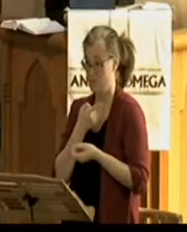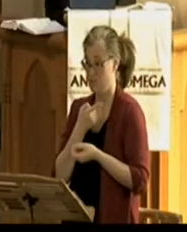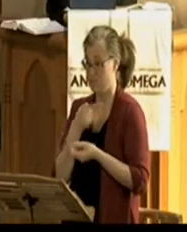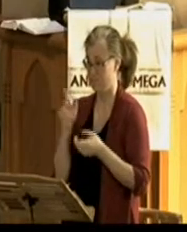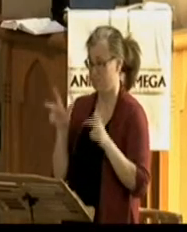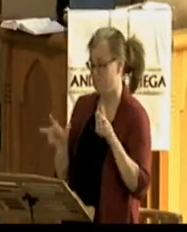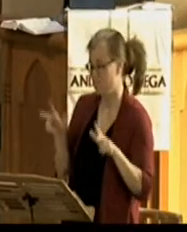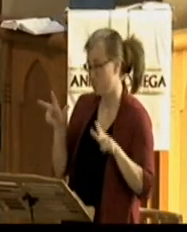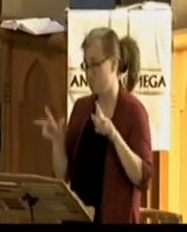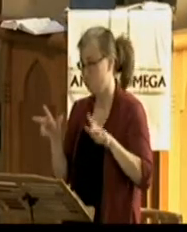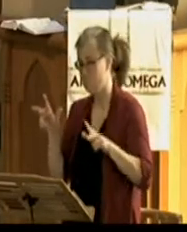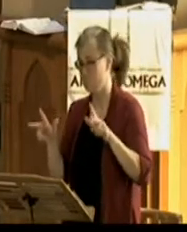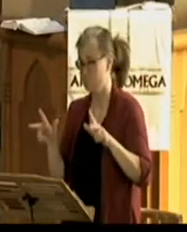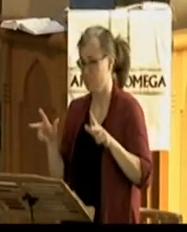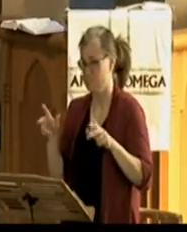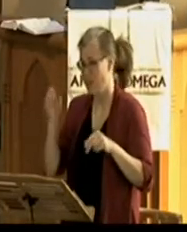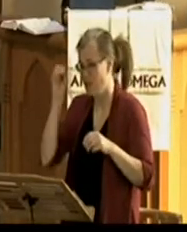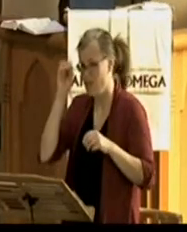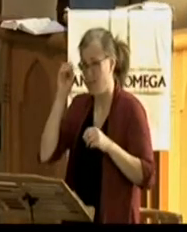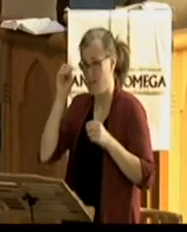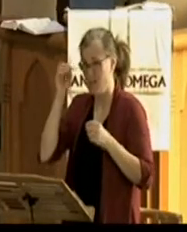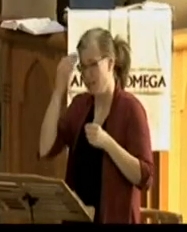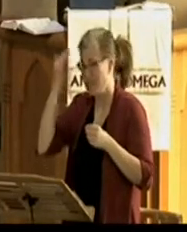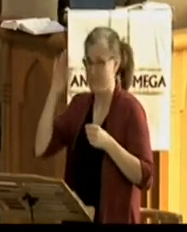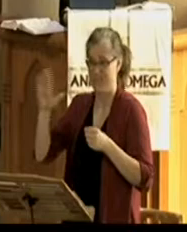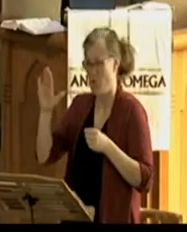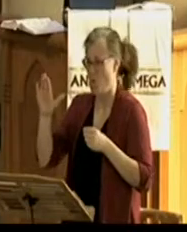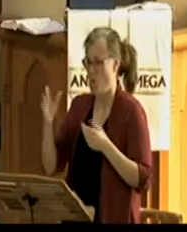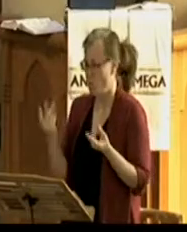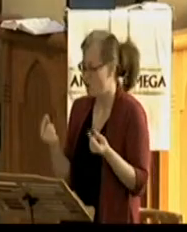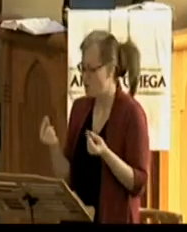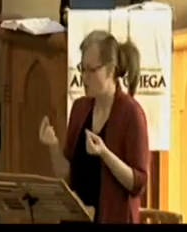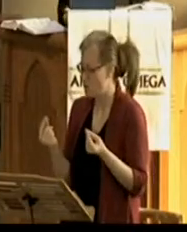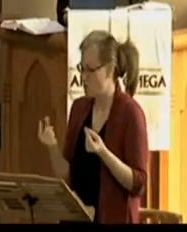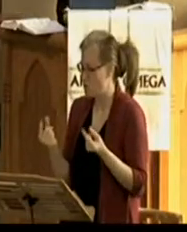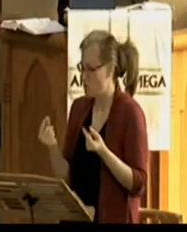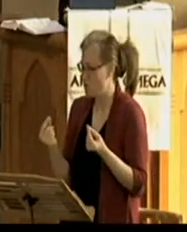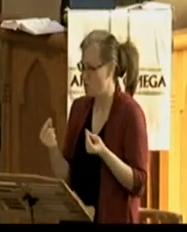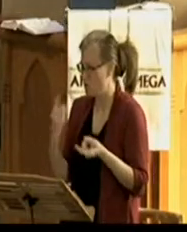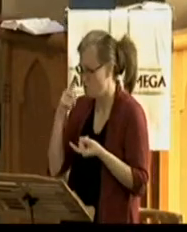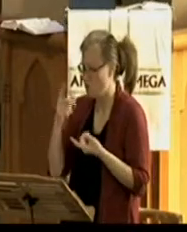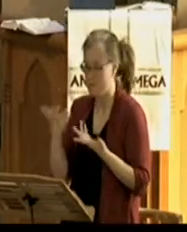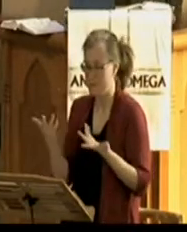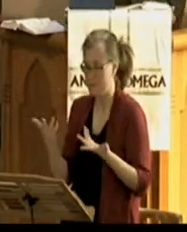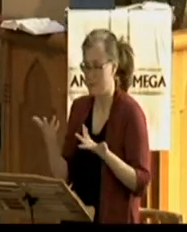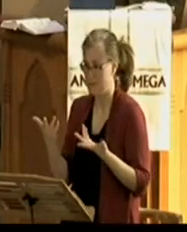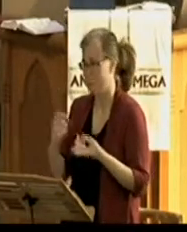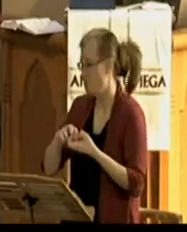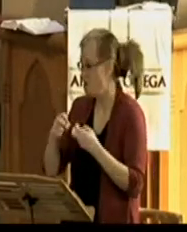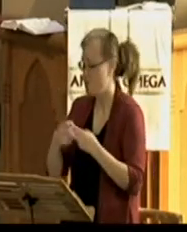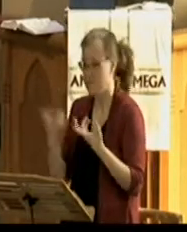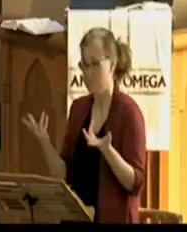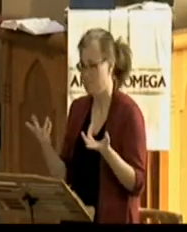separate ourselves in our room. We become couch potatoes. Or we go maybe on a walk or some other special place.